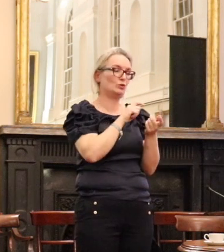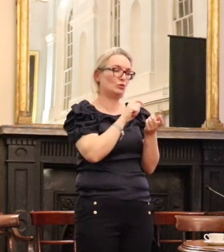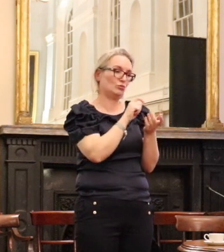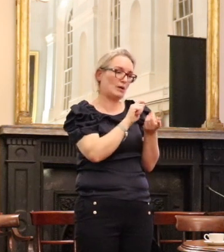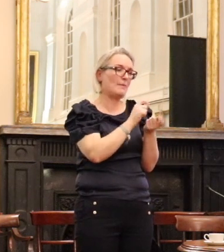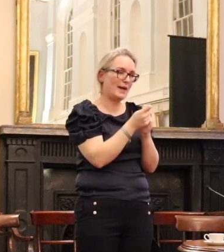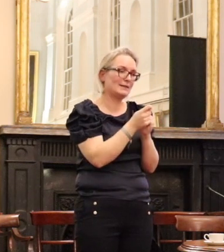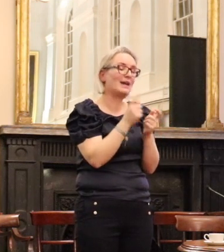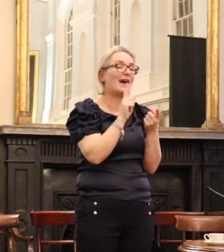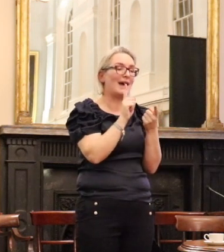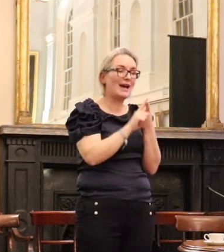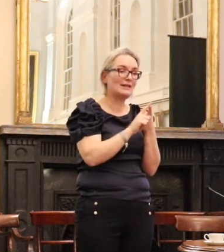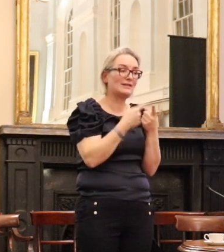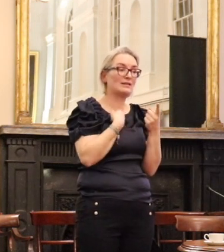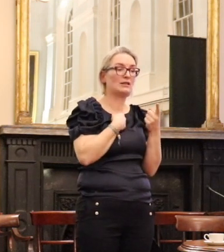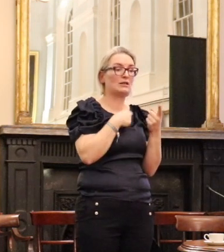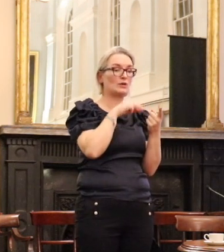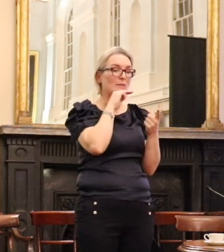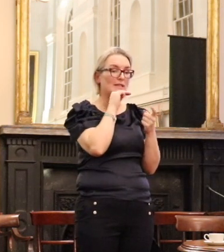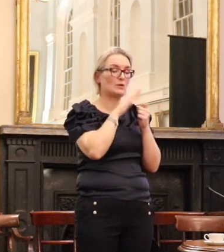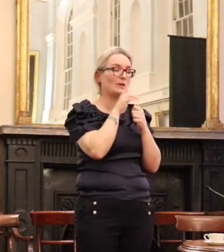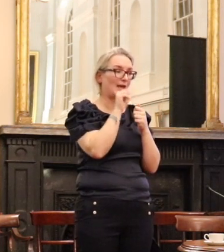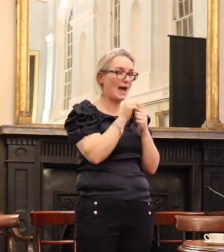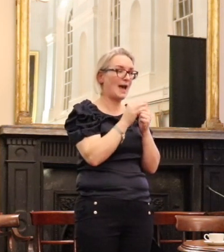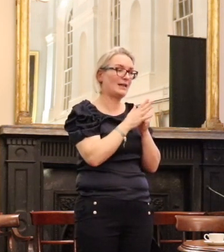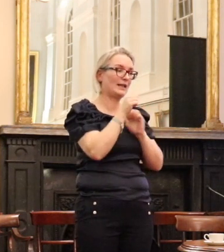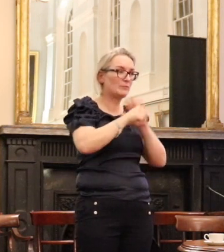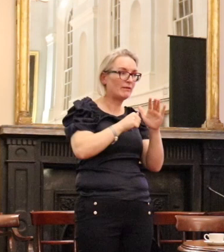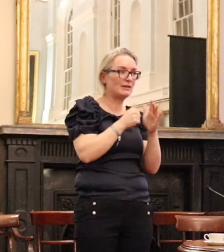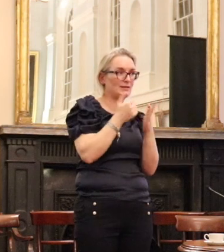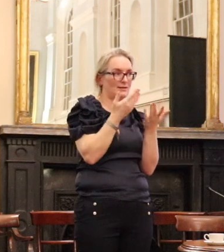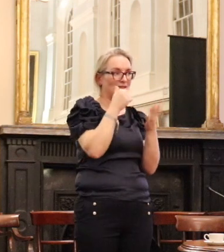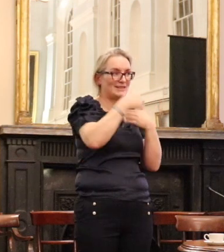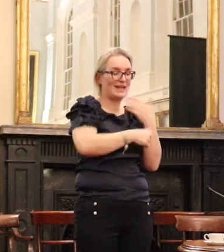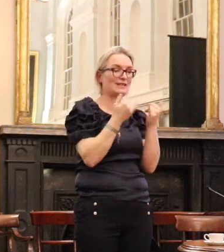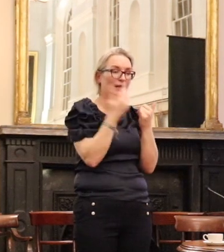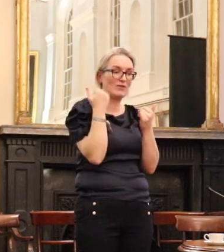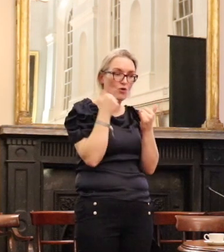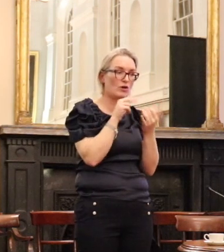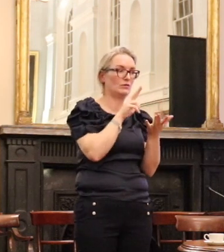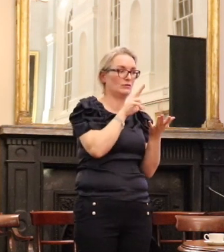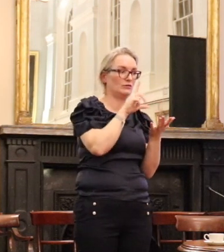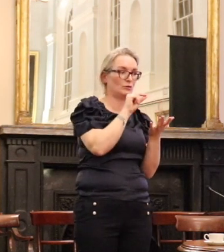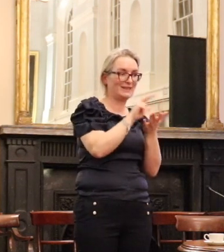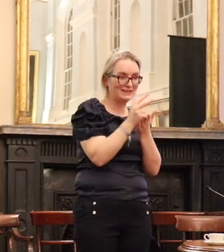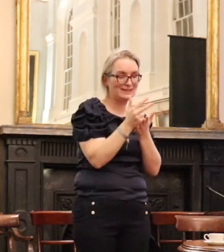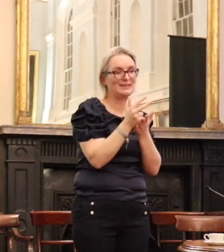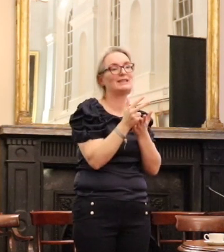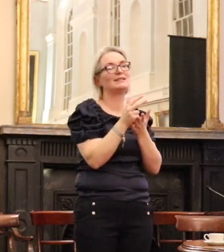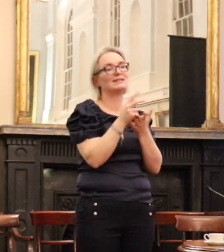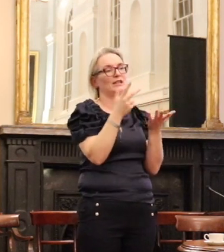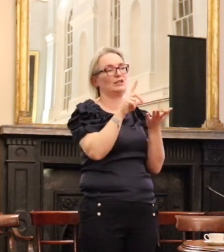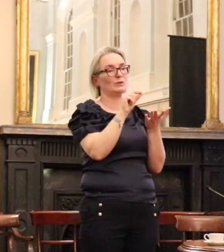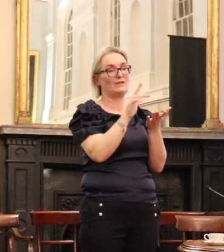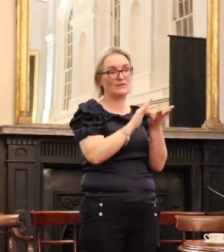and also that they can produce the kind of momentous days that we experienced and I know that many of us experienced the joy of the marriage